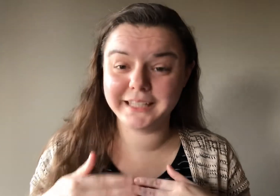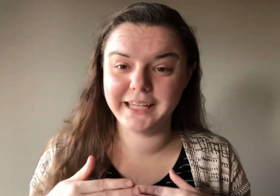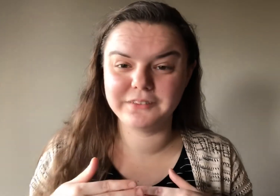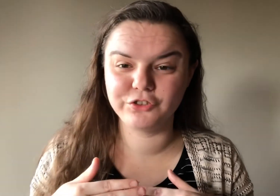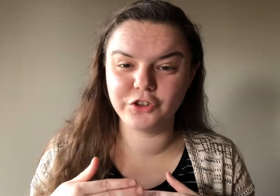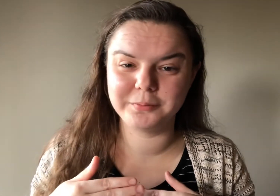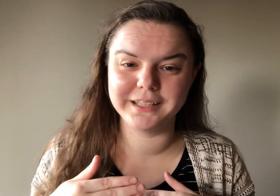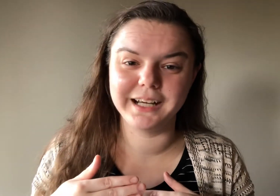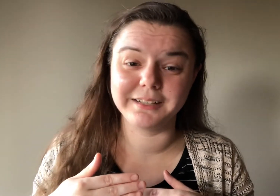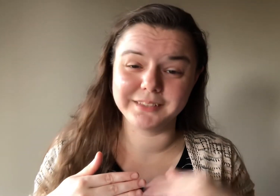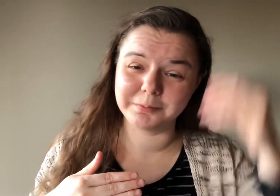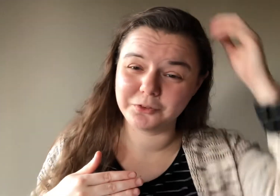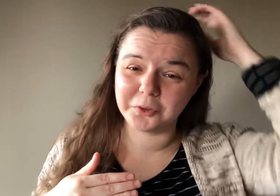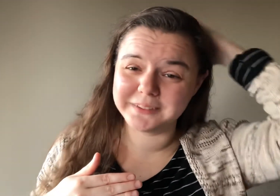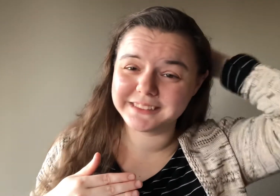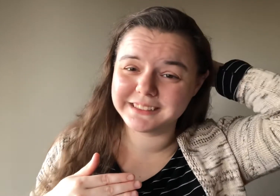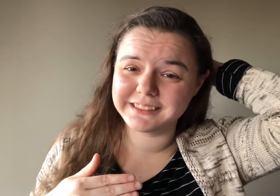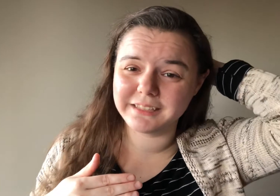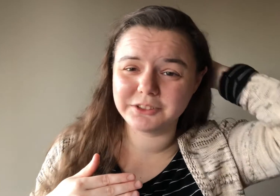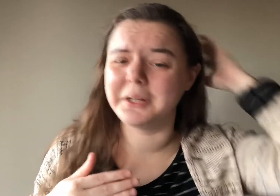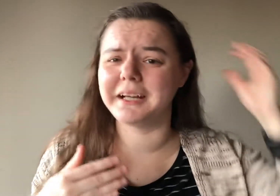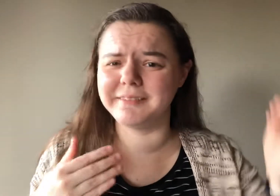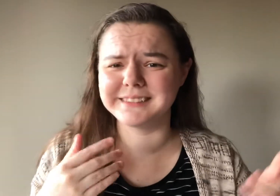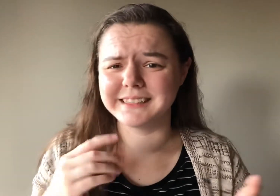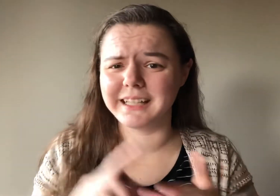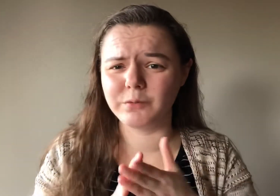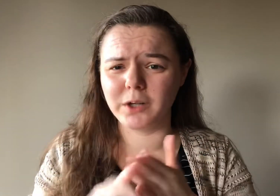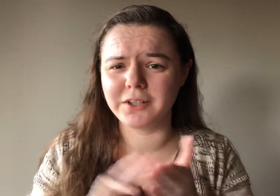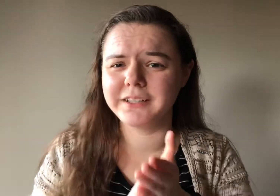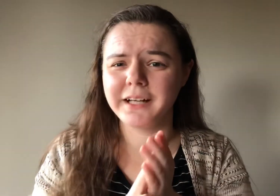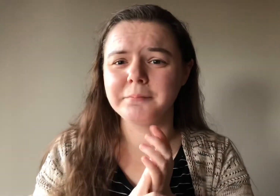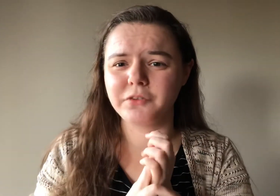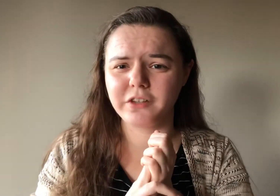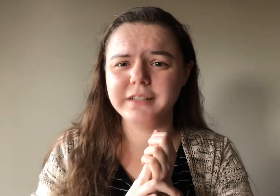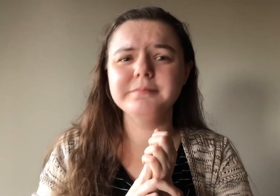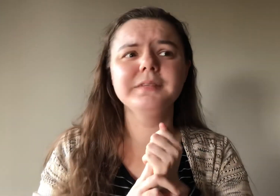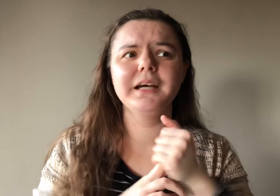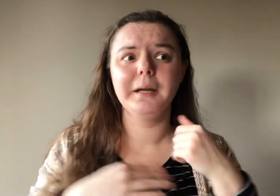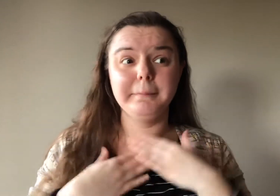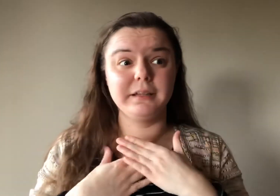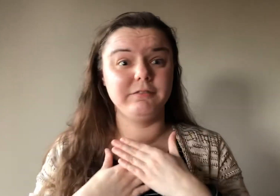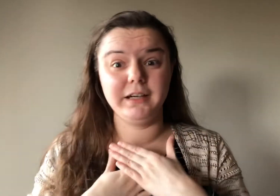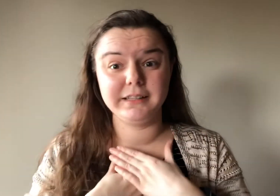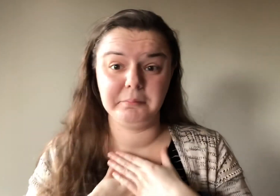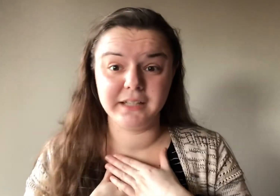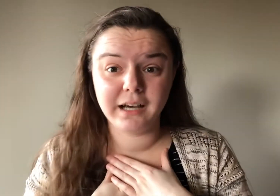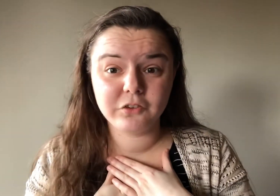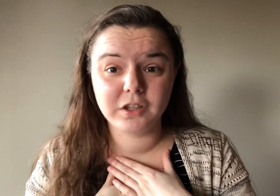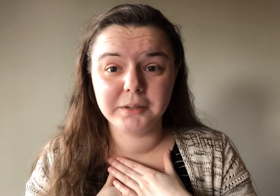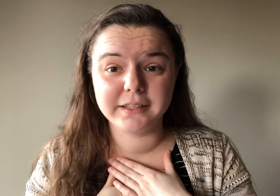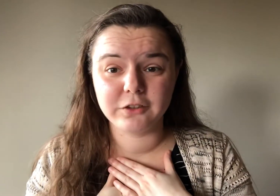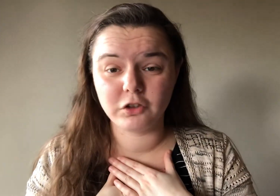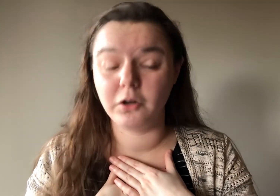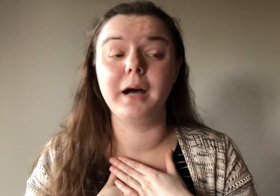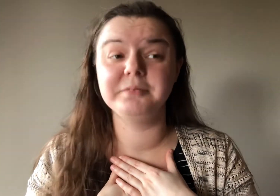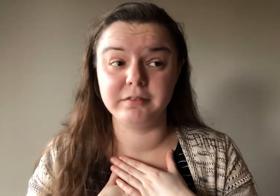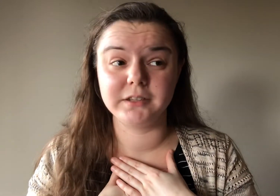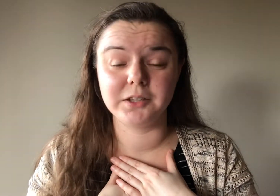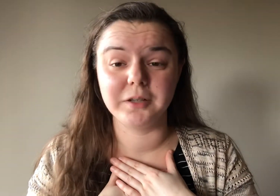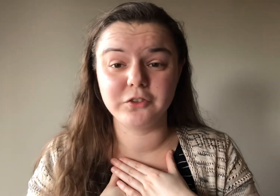But Kate did show me a lot of their performances and stuff, so I have seen, like, one or a nine percent. But the fact that Minghao's going to be on that show, I'm definitely going to watch